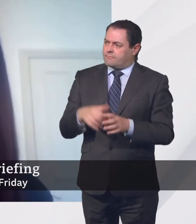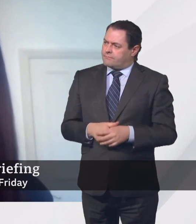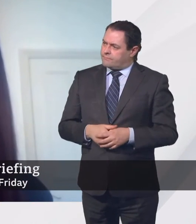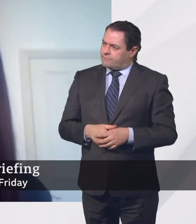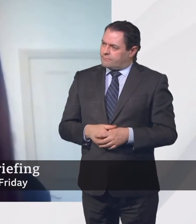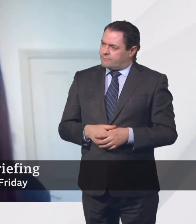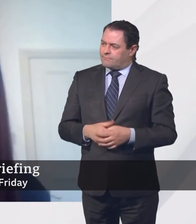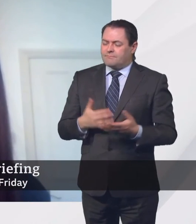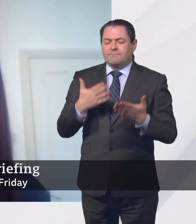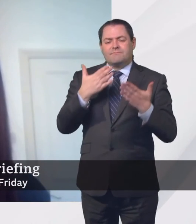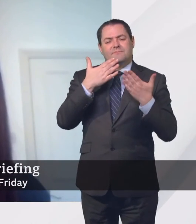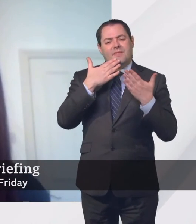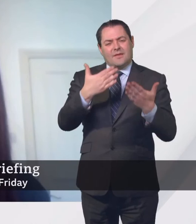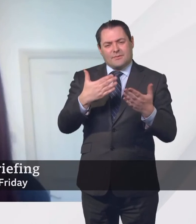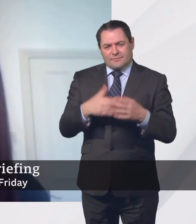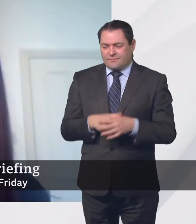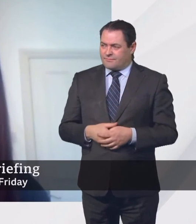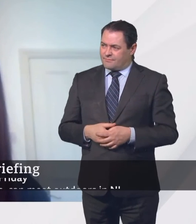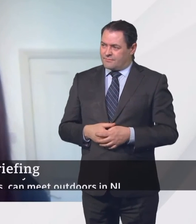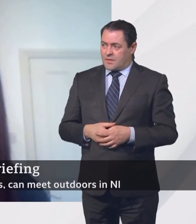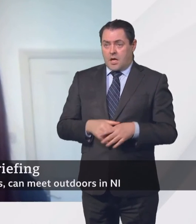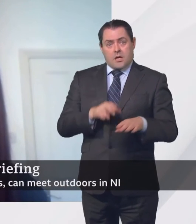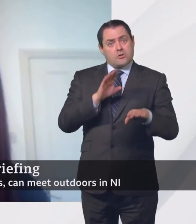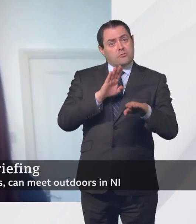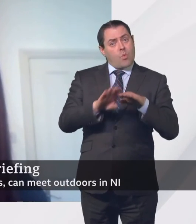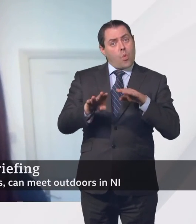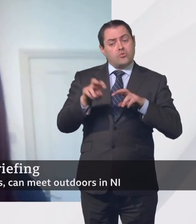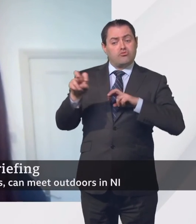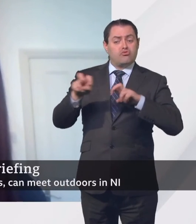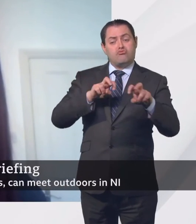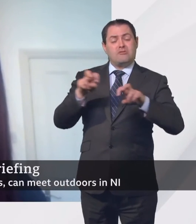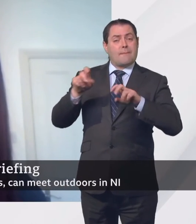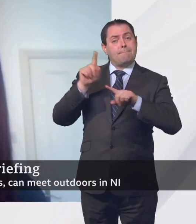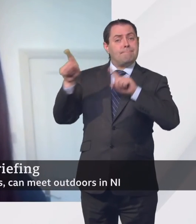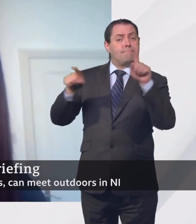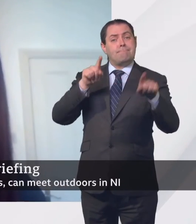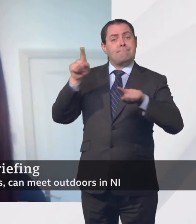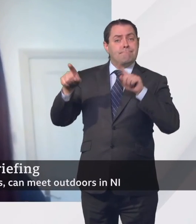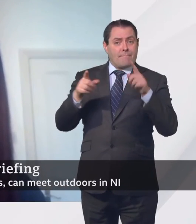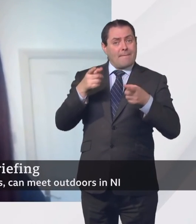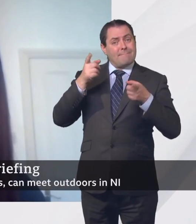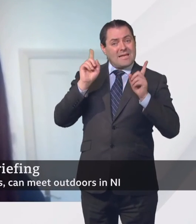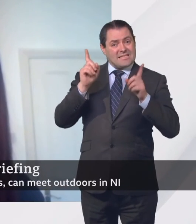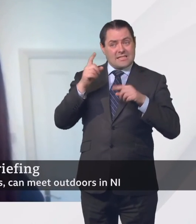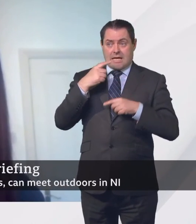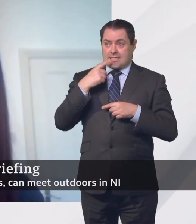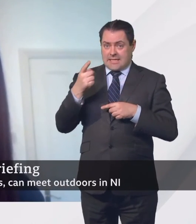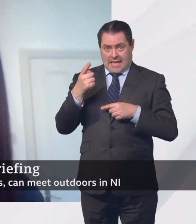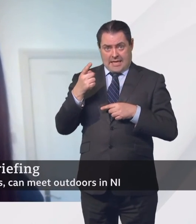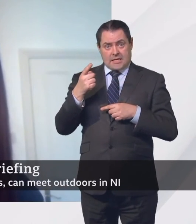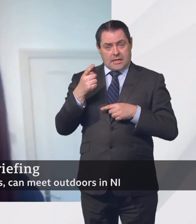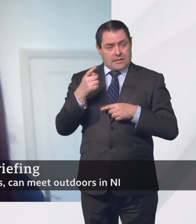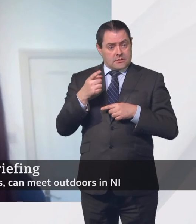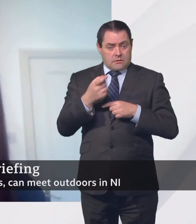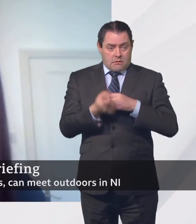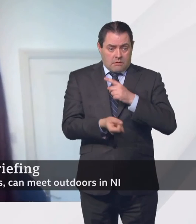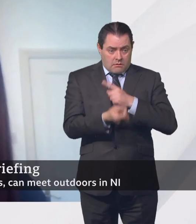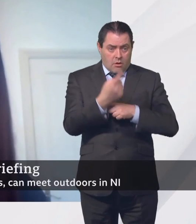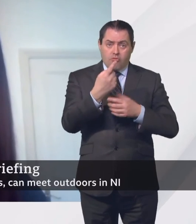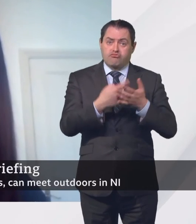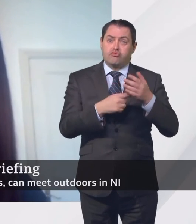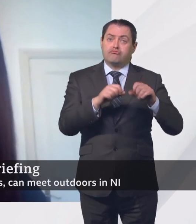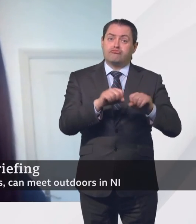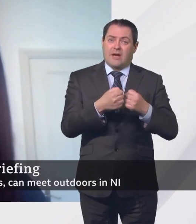Thank you. The Sport and Tourism Minister said earlier this morning that police will be able to intervene and fine any rule breakers where